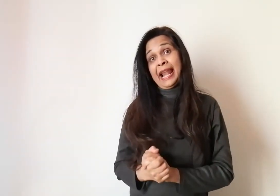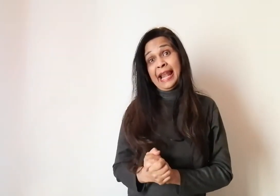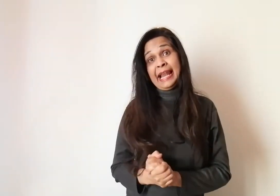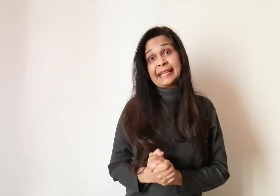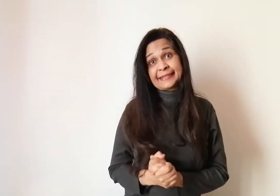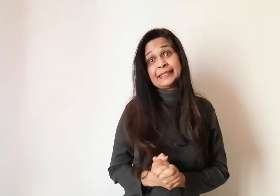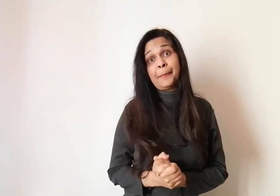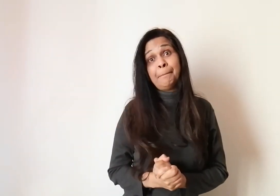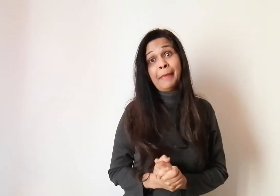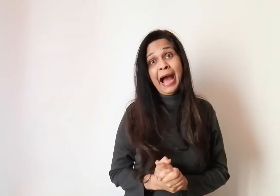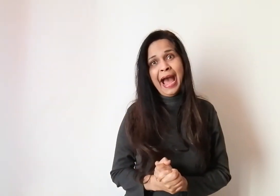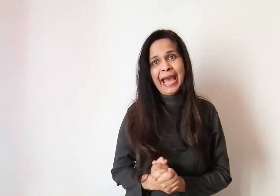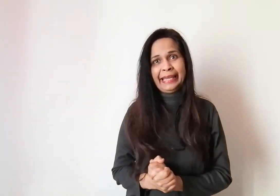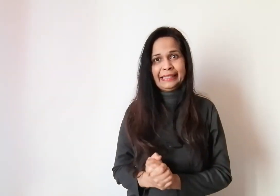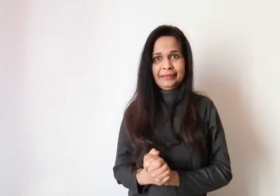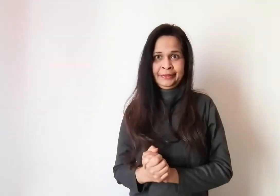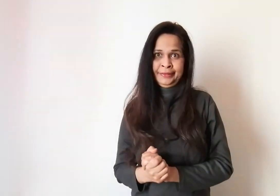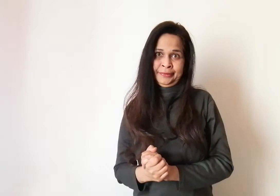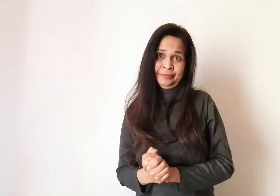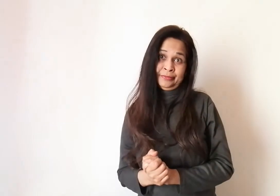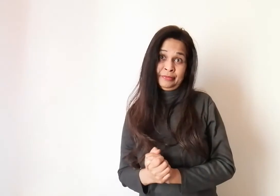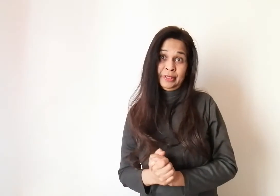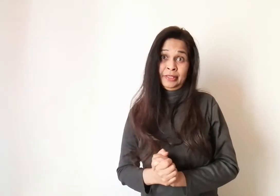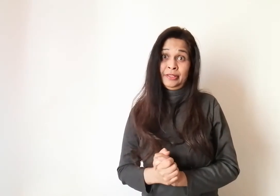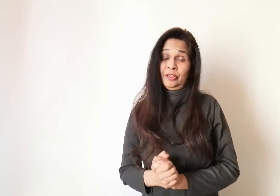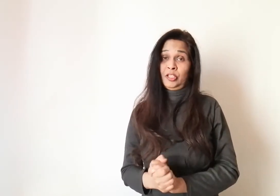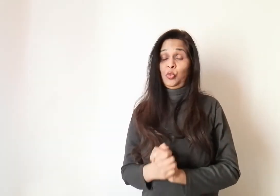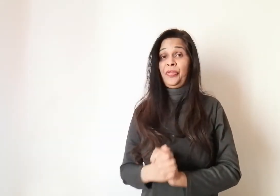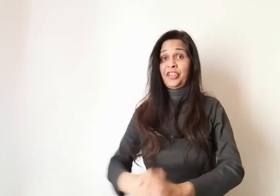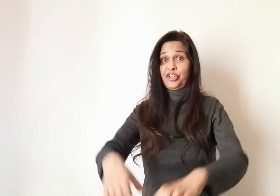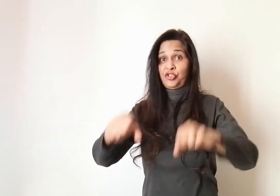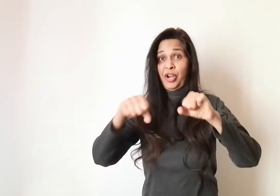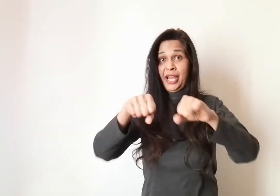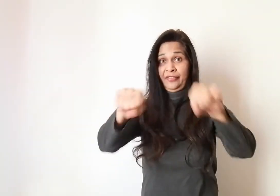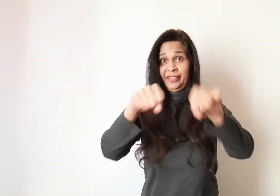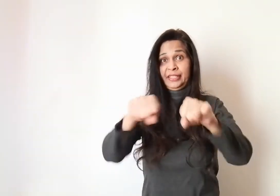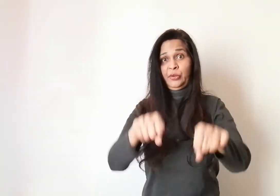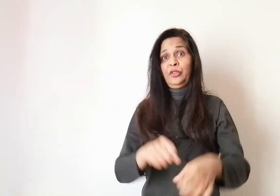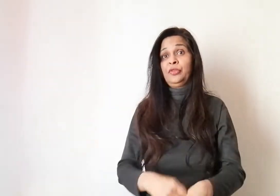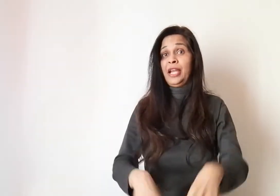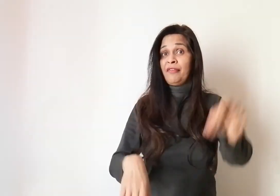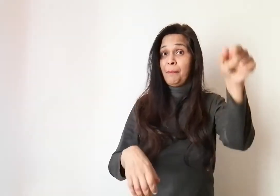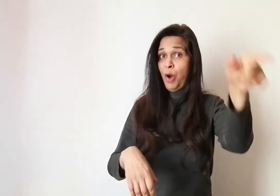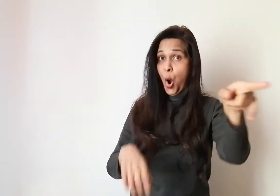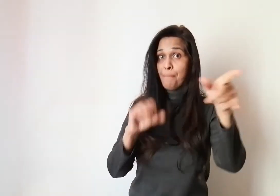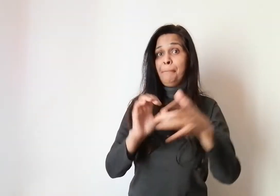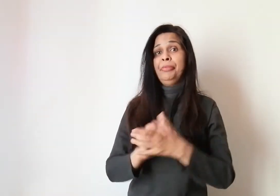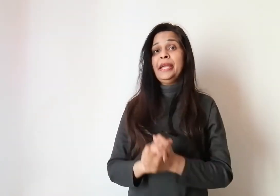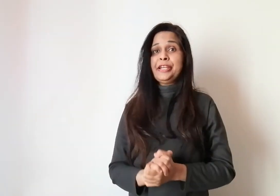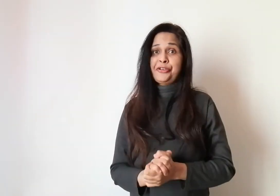Less than a mile. So when they are driving, they will know they have a bump there.